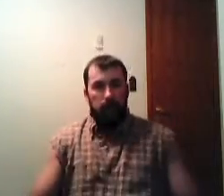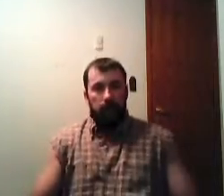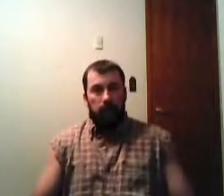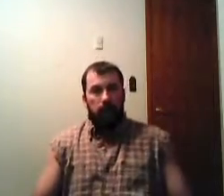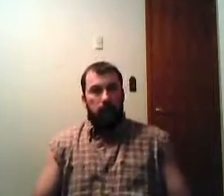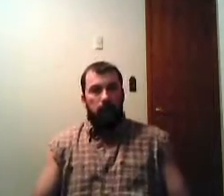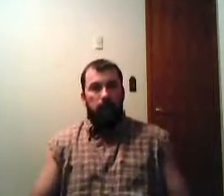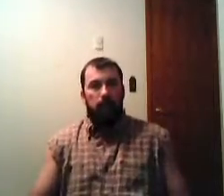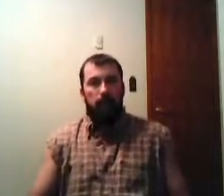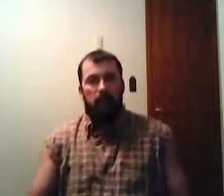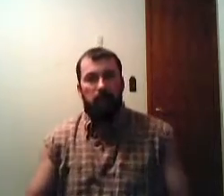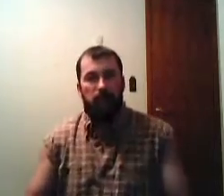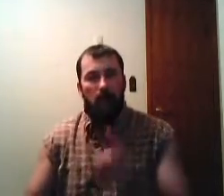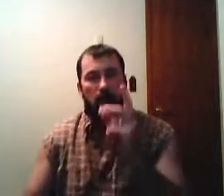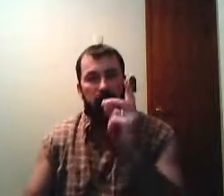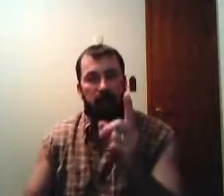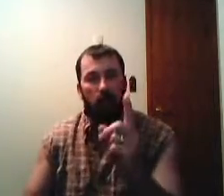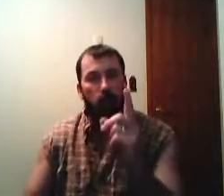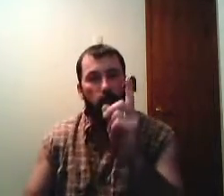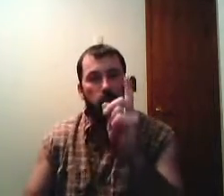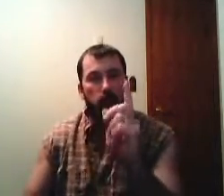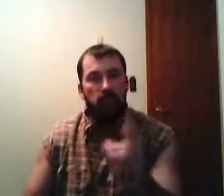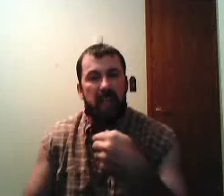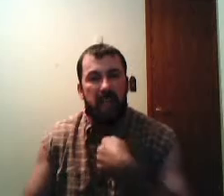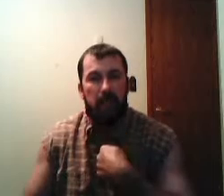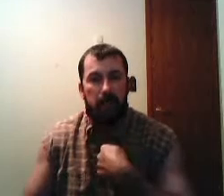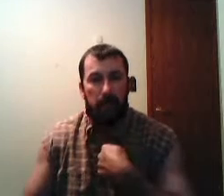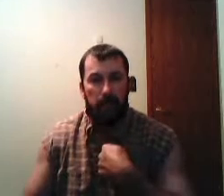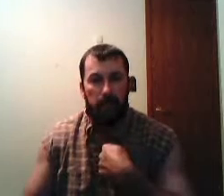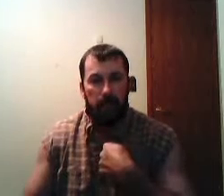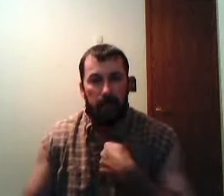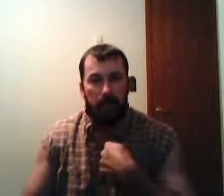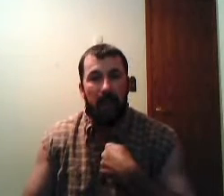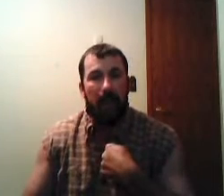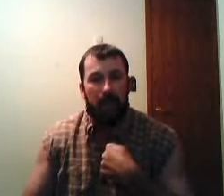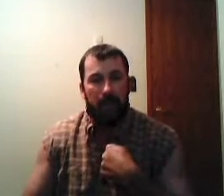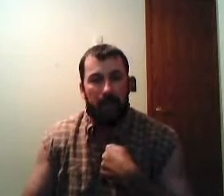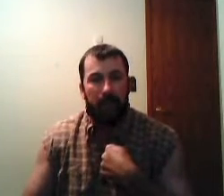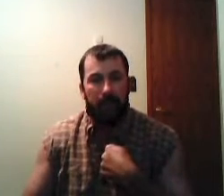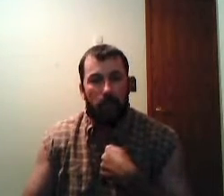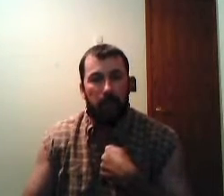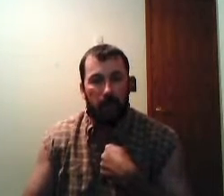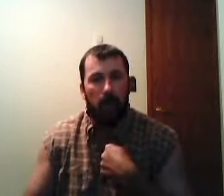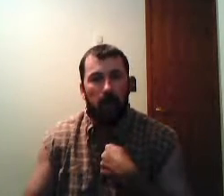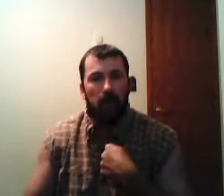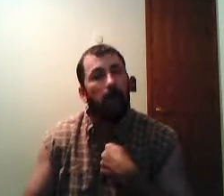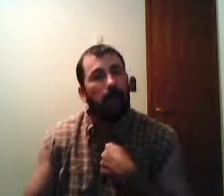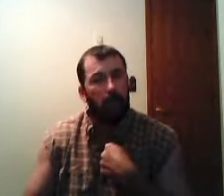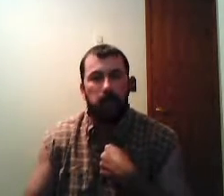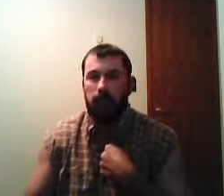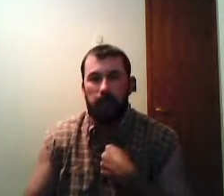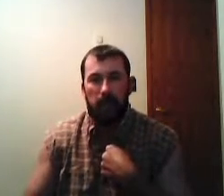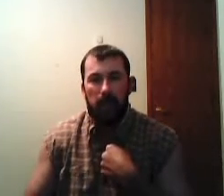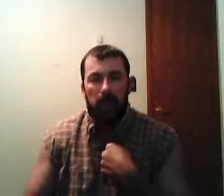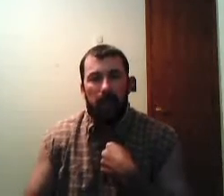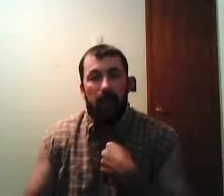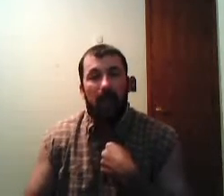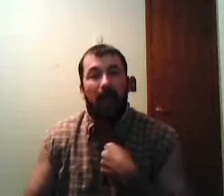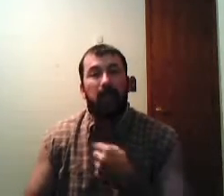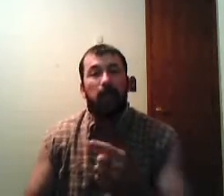they sure ain't because God's told me yes I talk to God and God talks to me and I got something